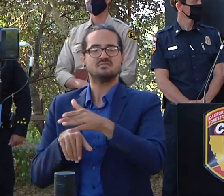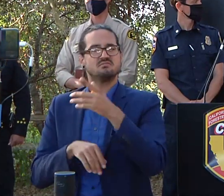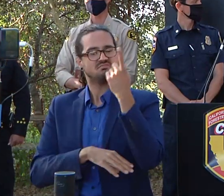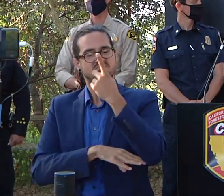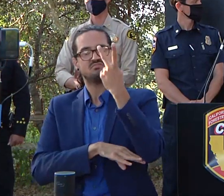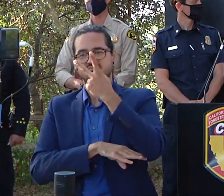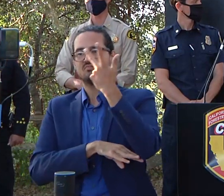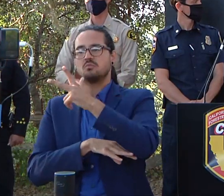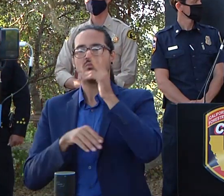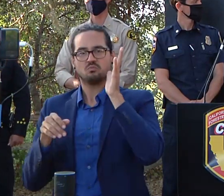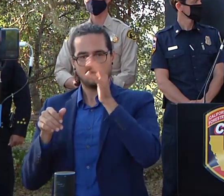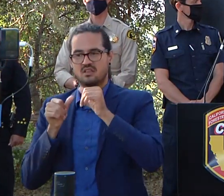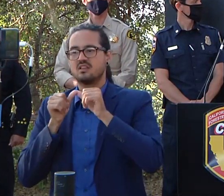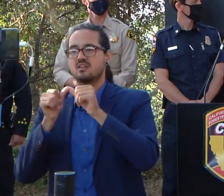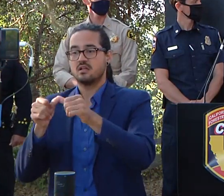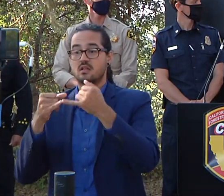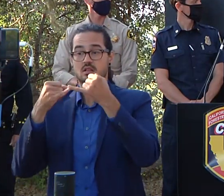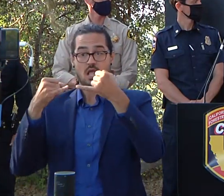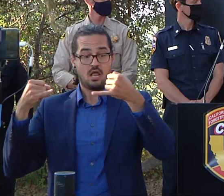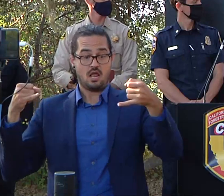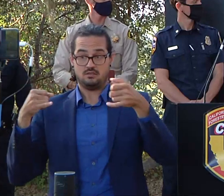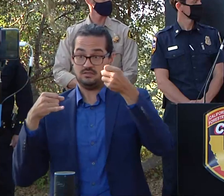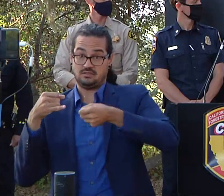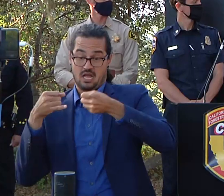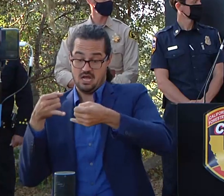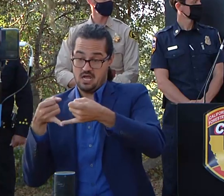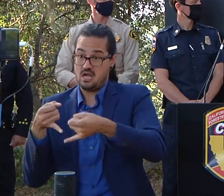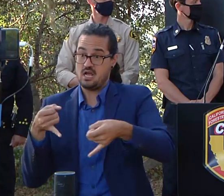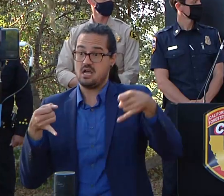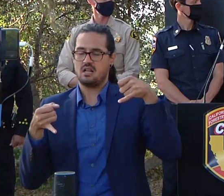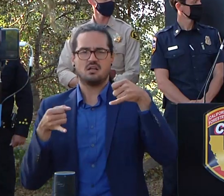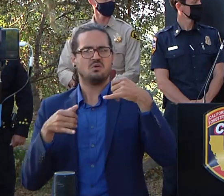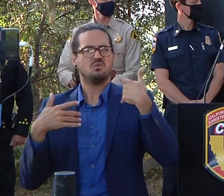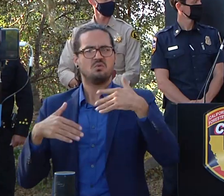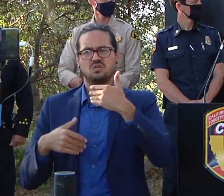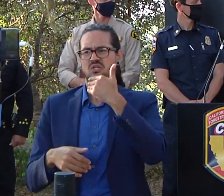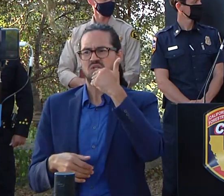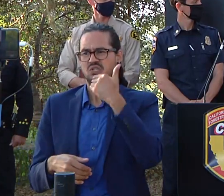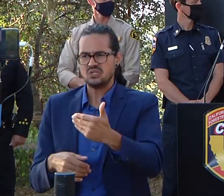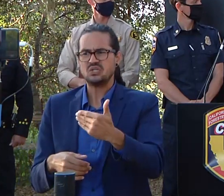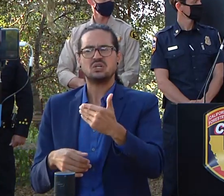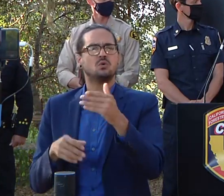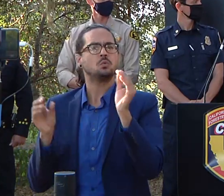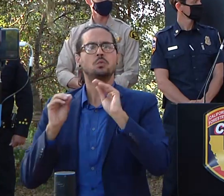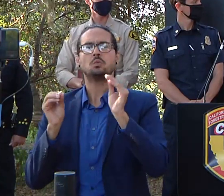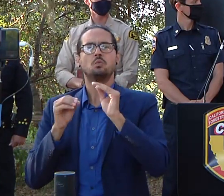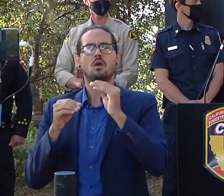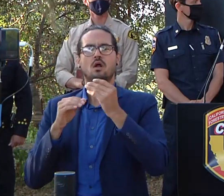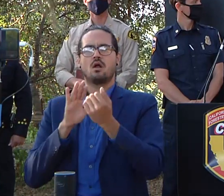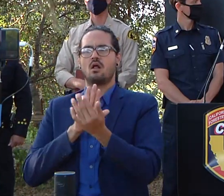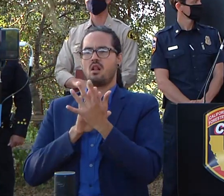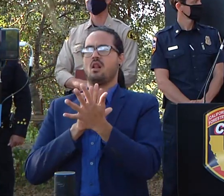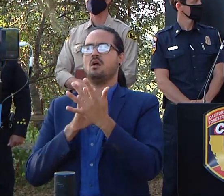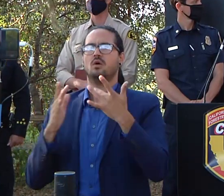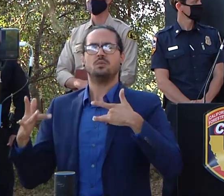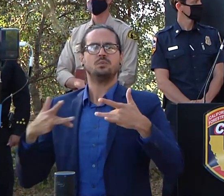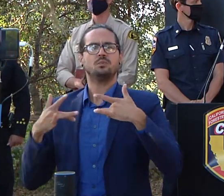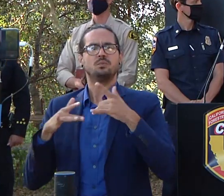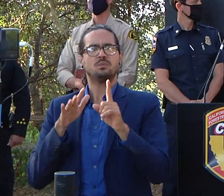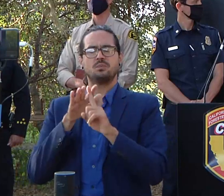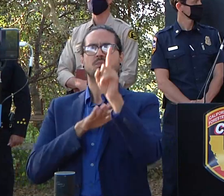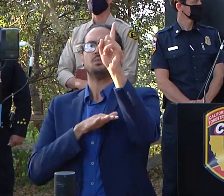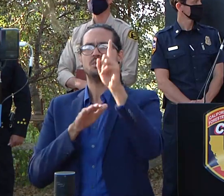lines holding still to the south very well that's that was almost uh void of any sort of significant smokes there are some uh smokes very